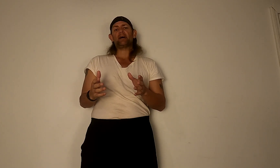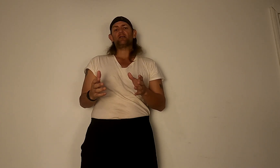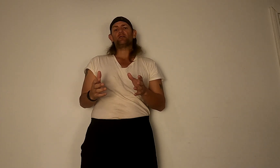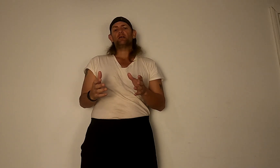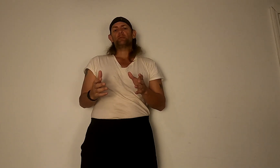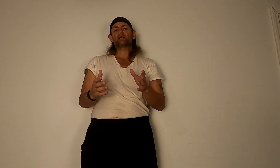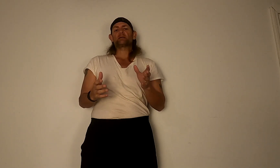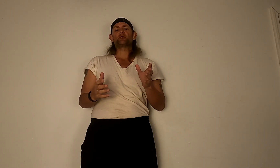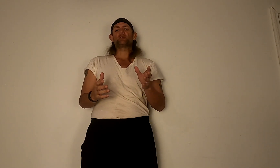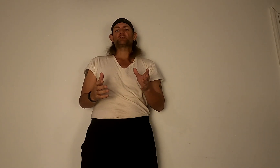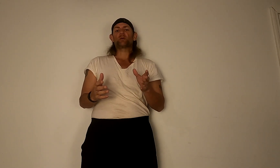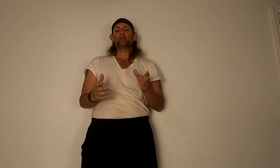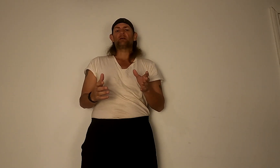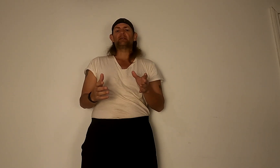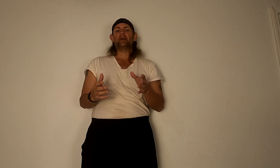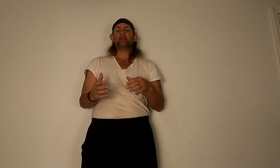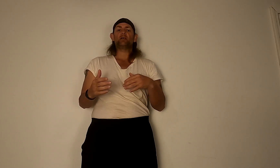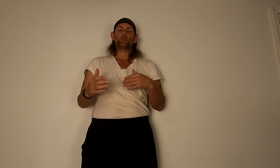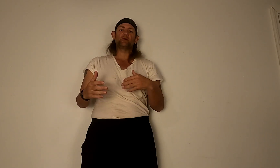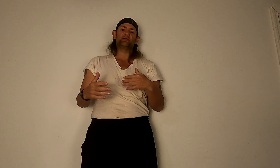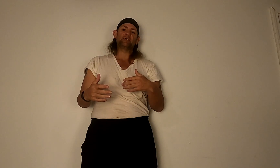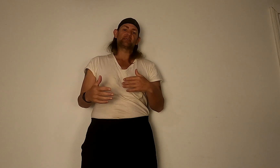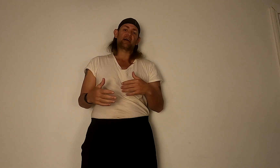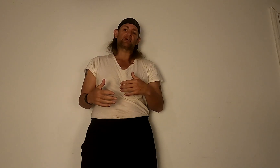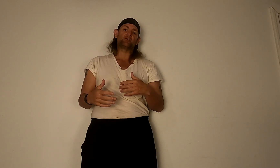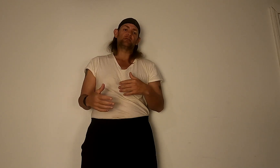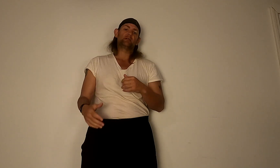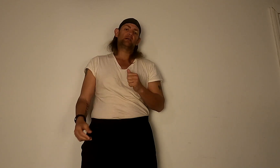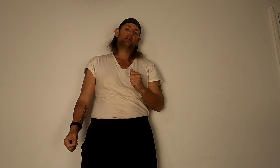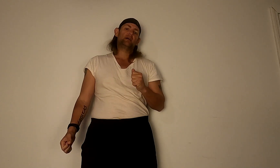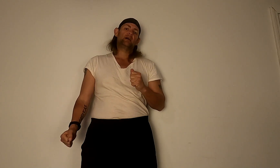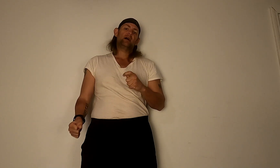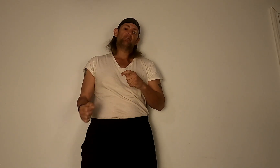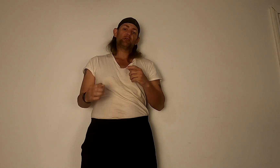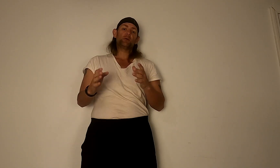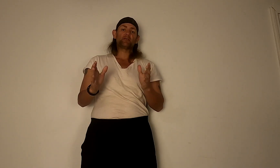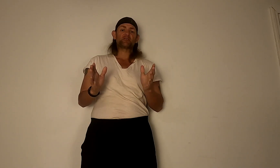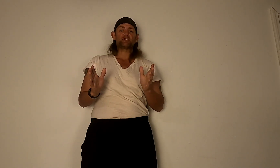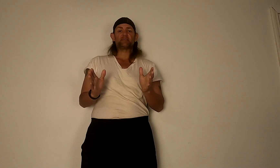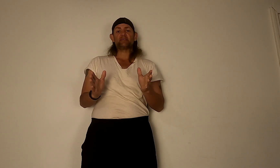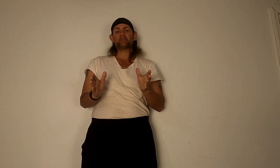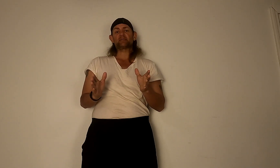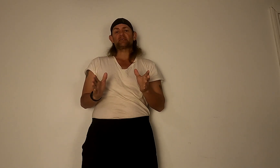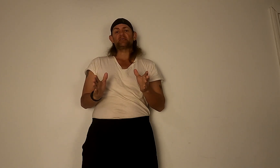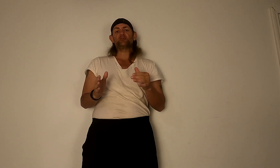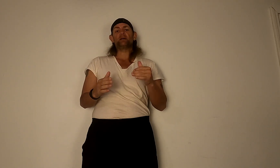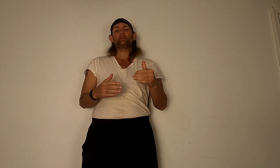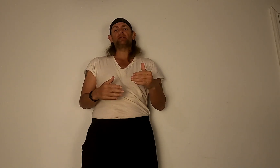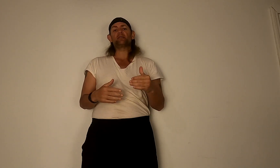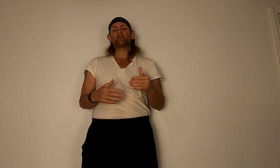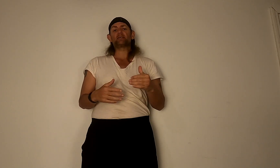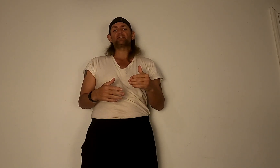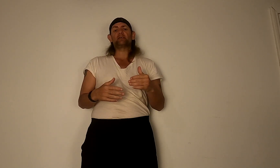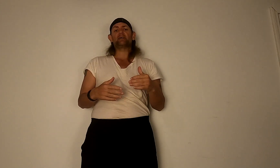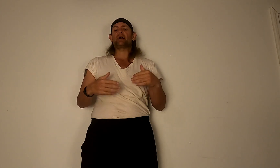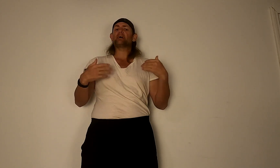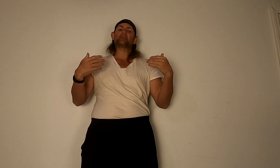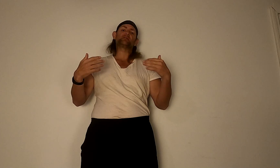now because I'm doing a 21 day refeed cycle. A few other statistics that you may be interested in. I like